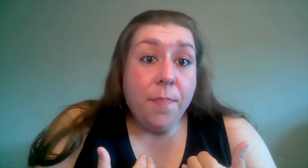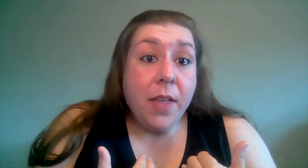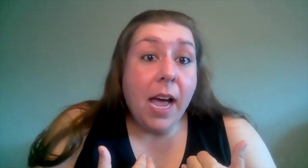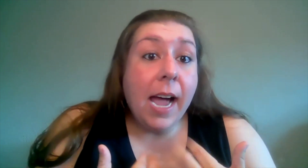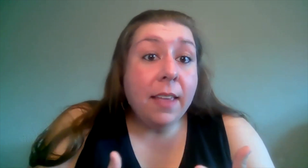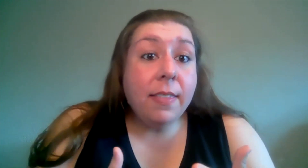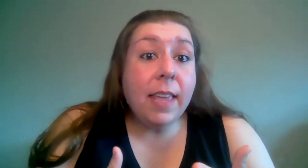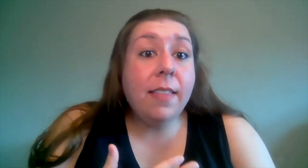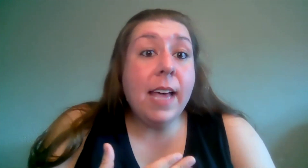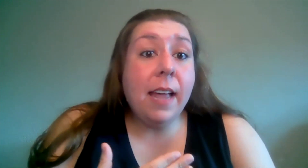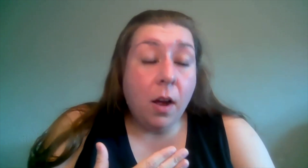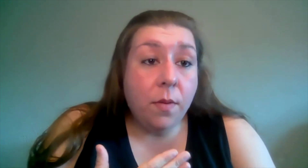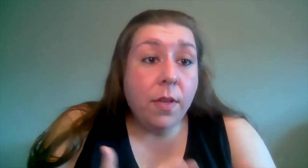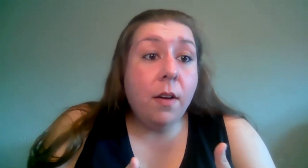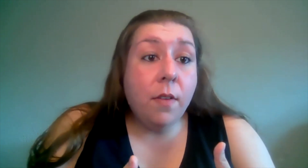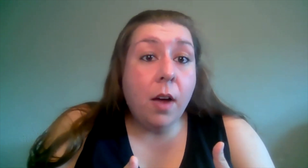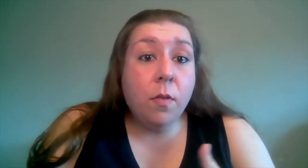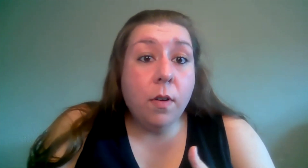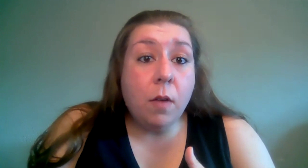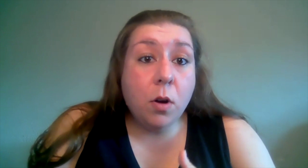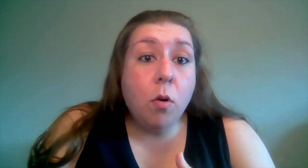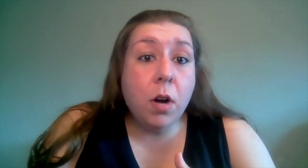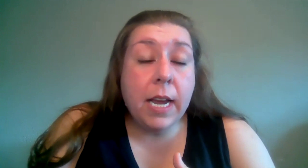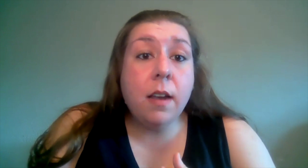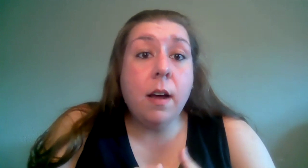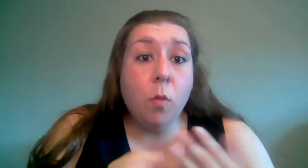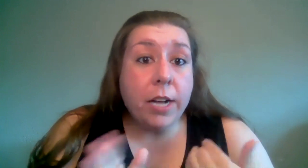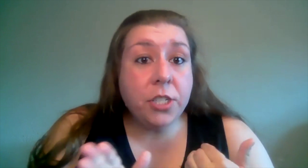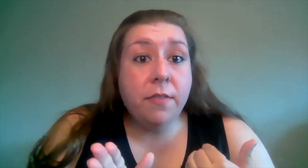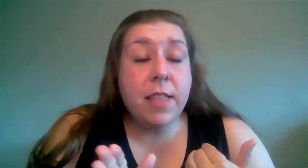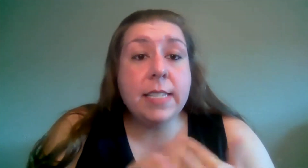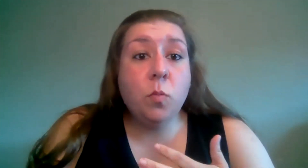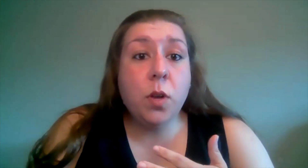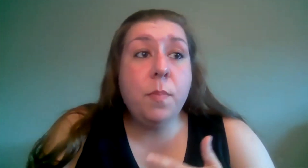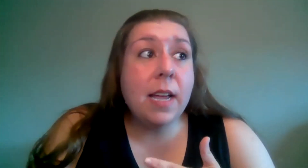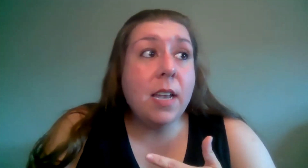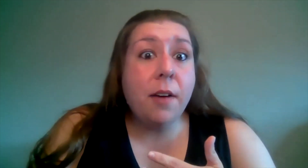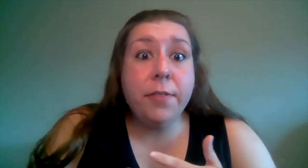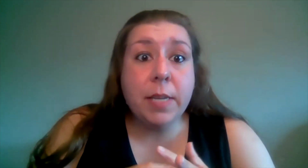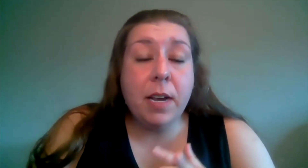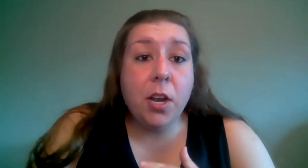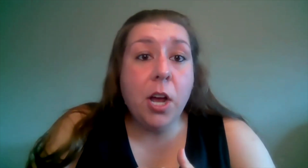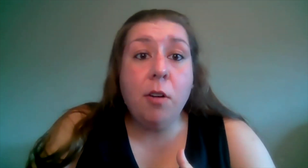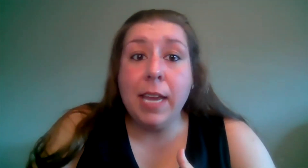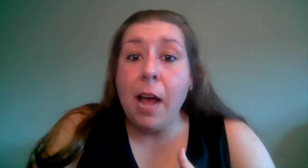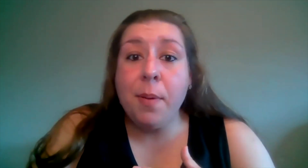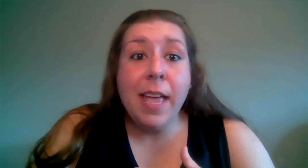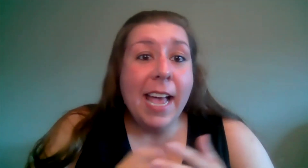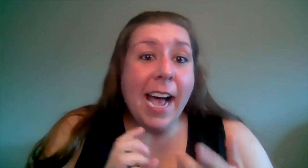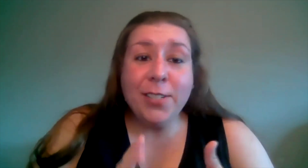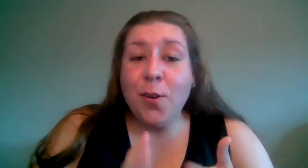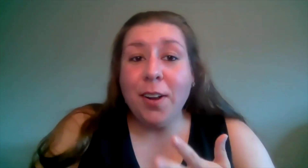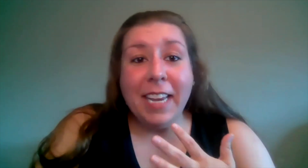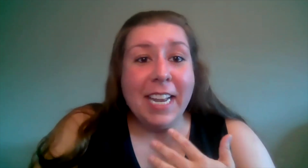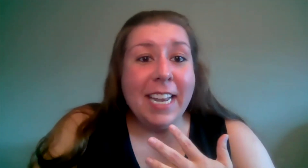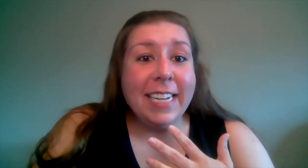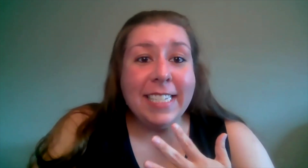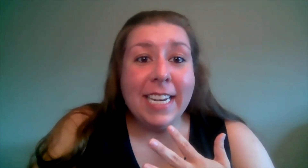i think that a a recording of watching of this would be enough for somebody to go yep i totally get an idea